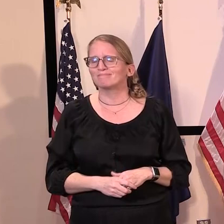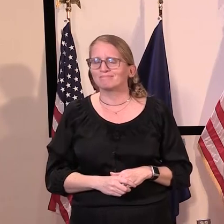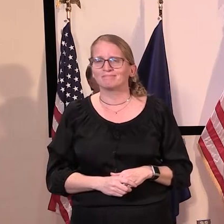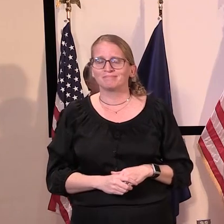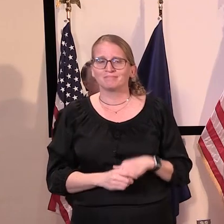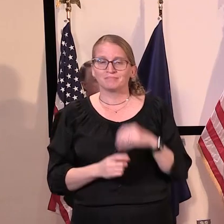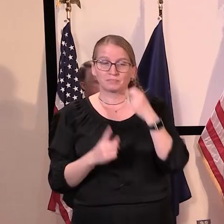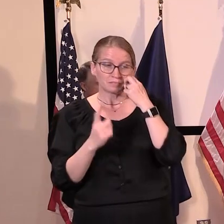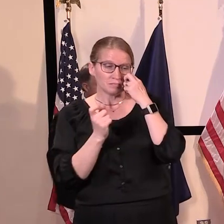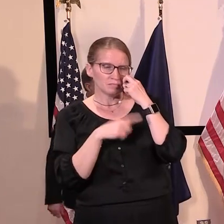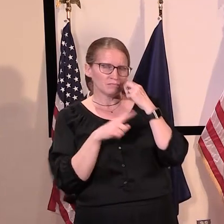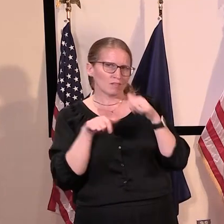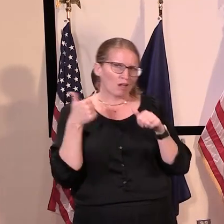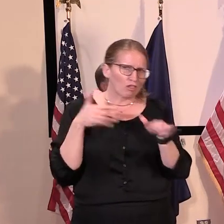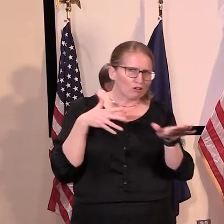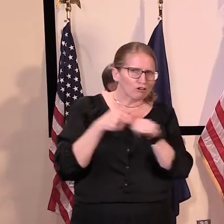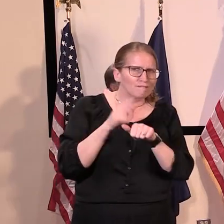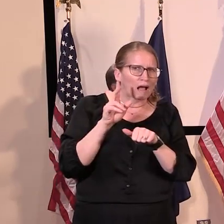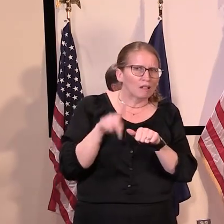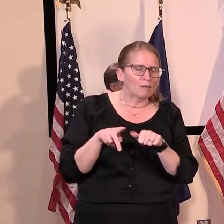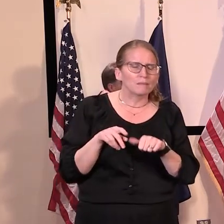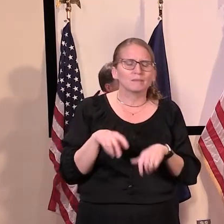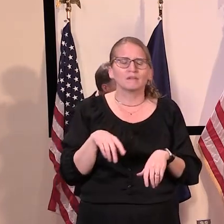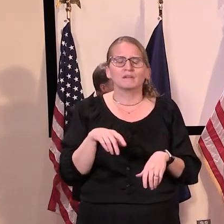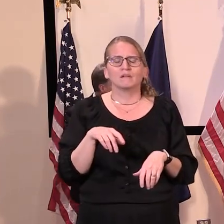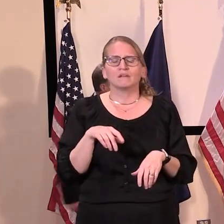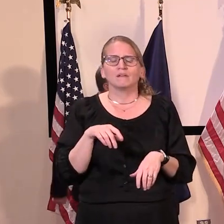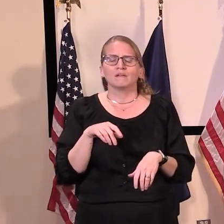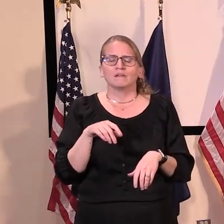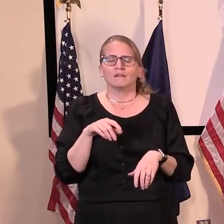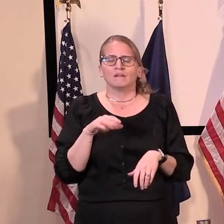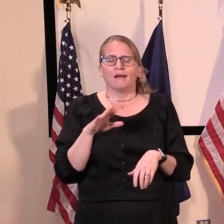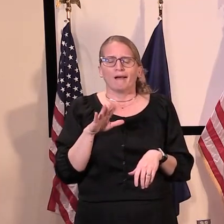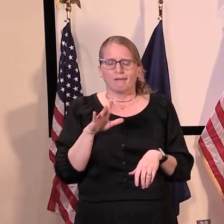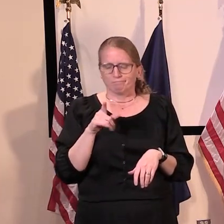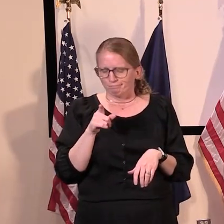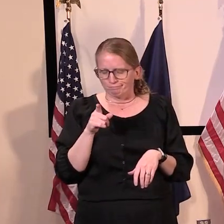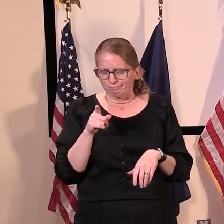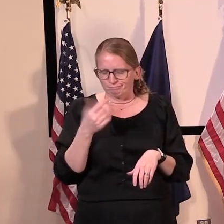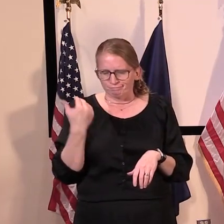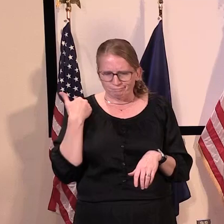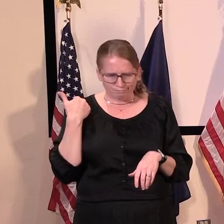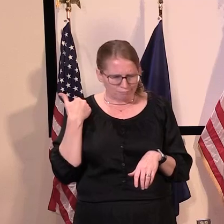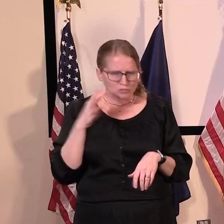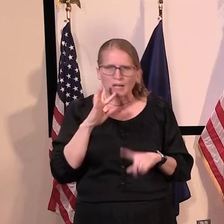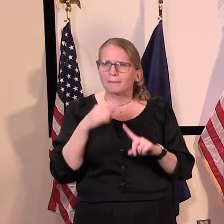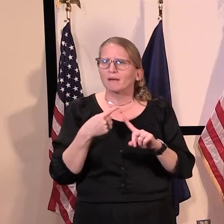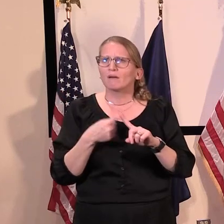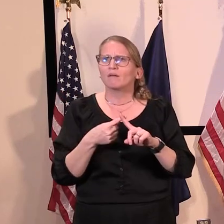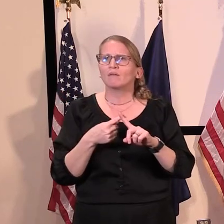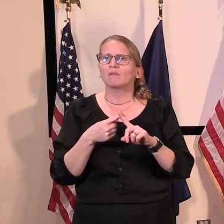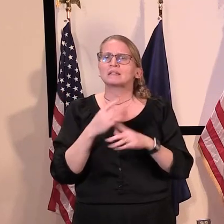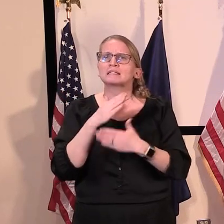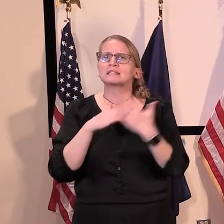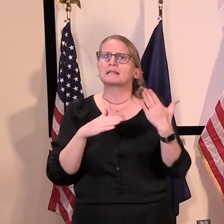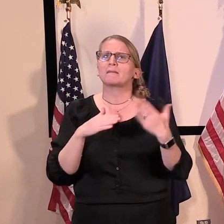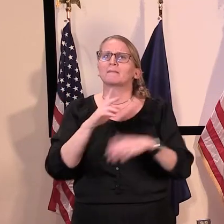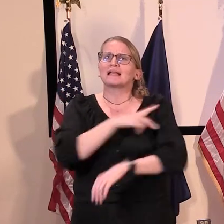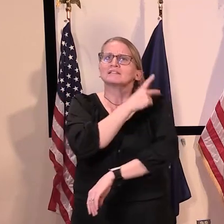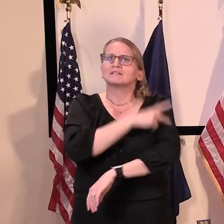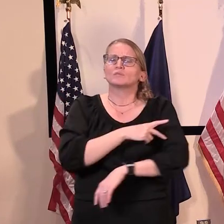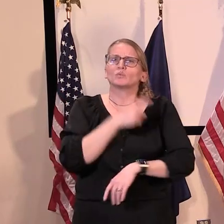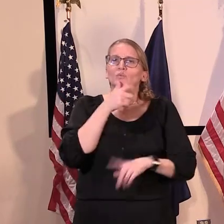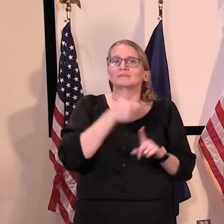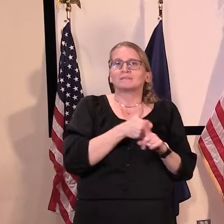As, as a follow-up to that in, in your earlier discussion about, um, patients perhaps being reluctant to go to the